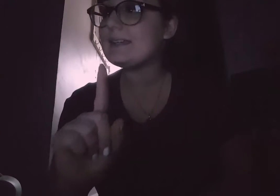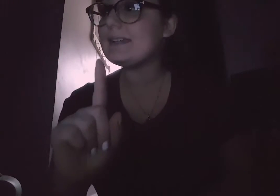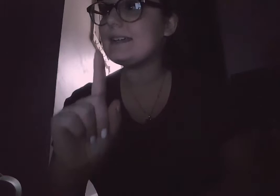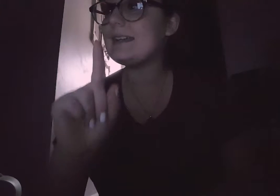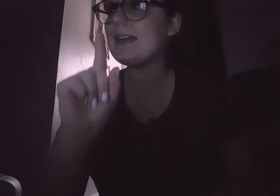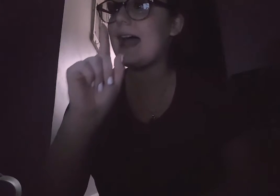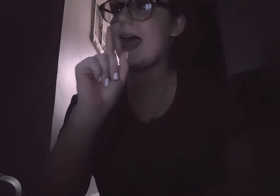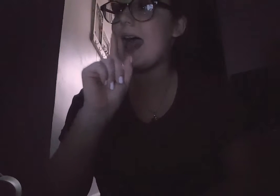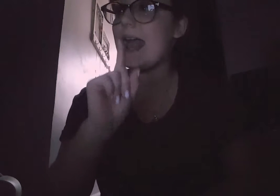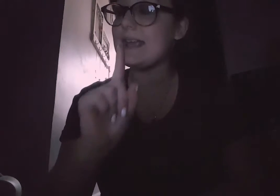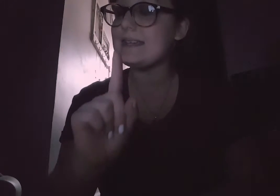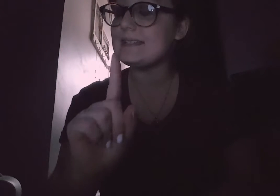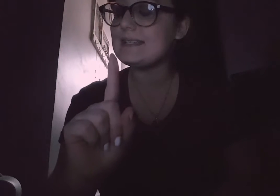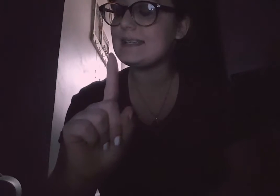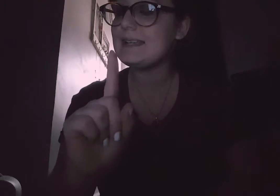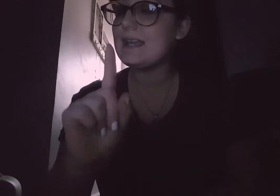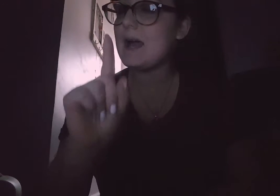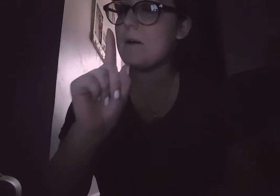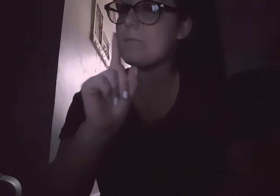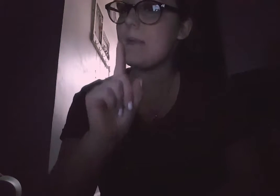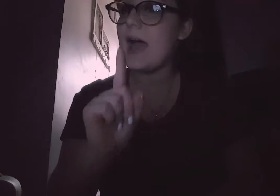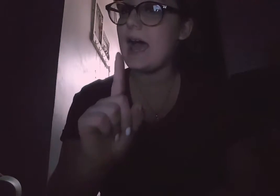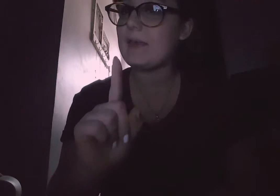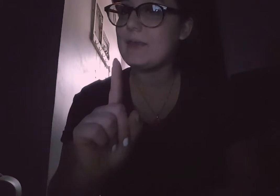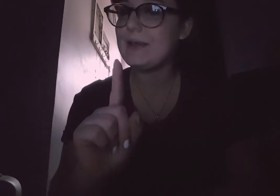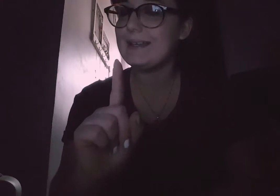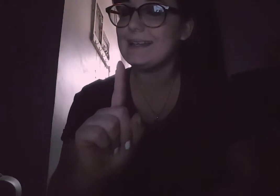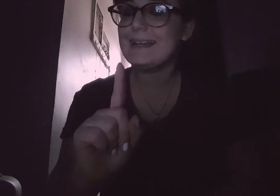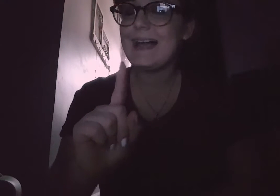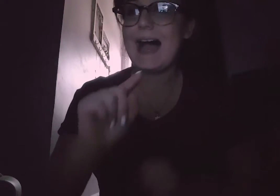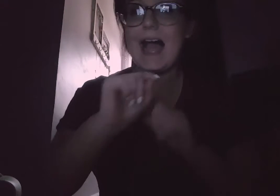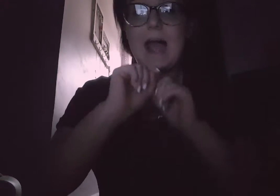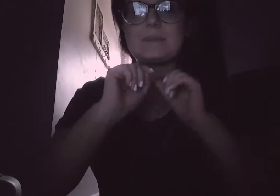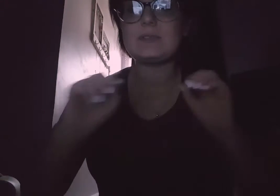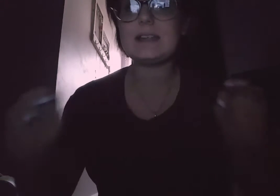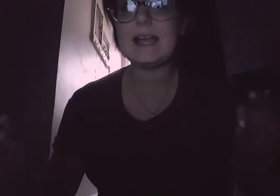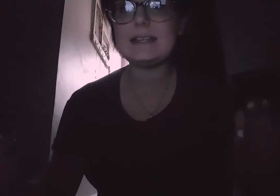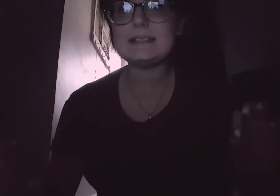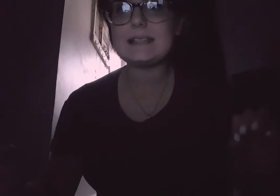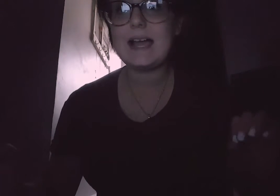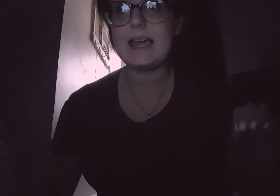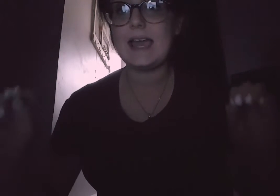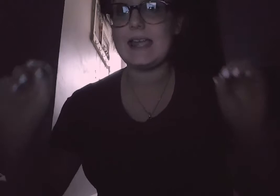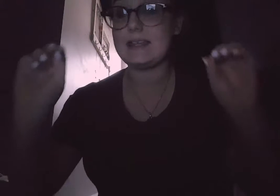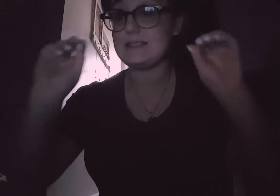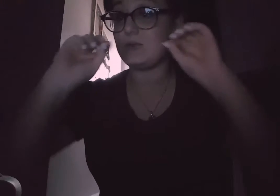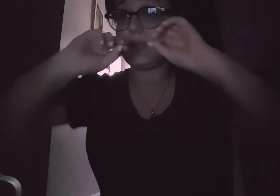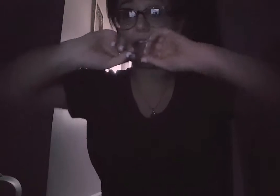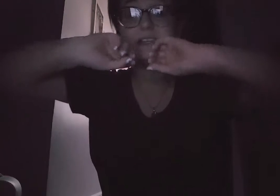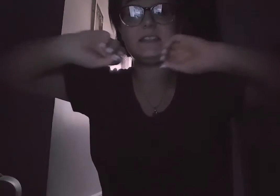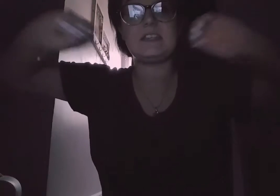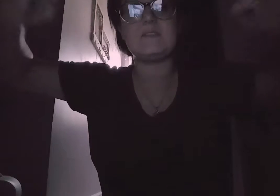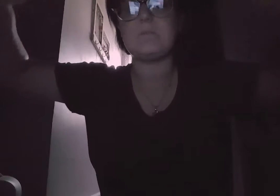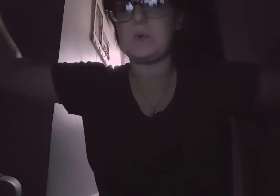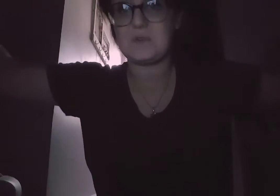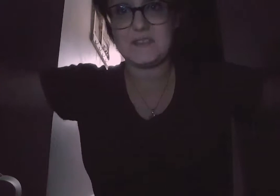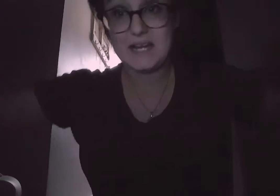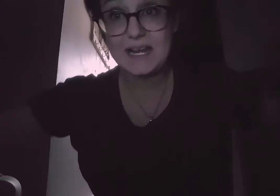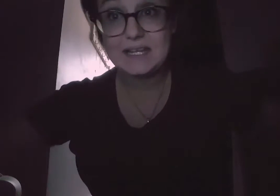hate math. I absolutely hate it. I don't hate anything more than I